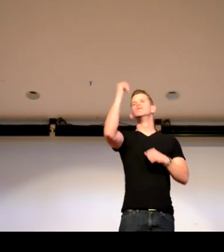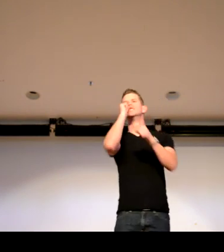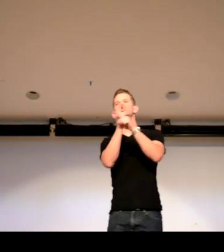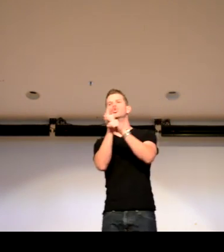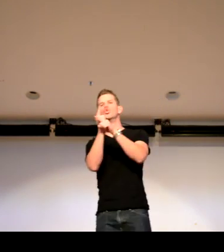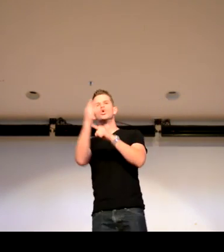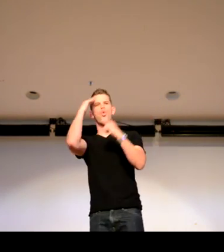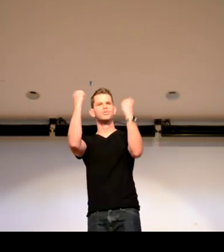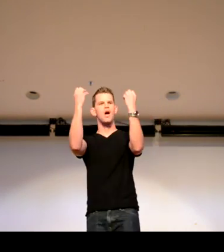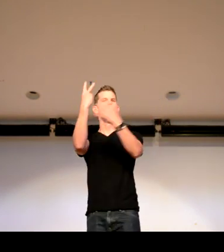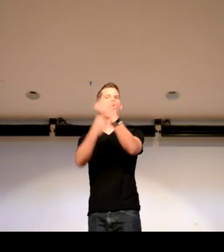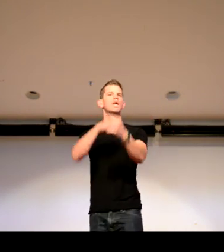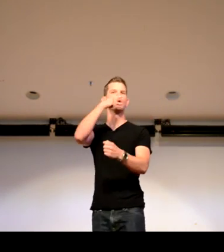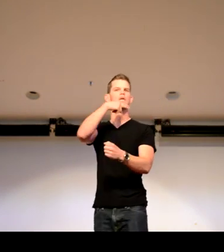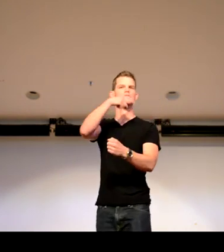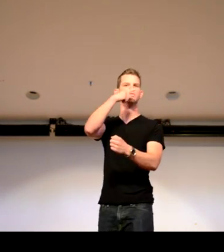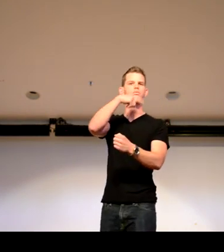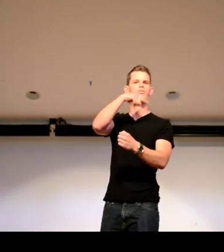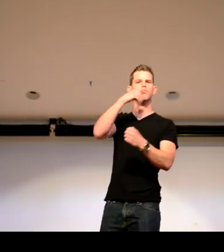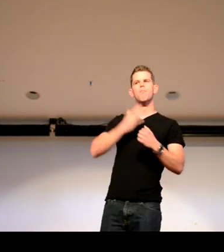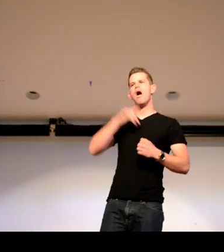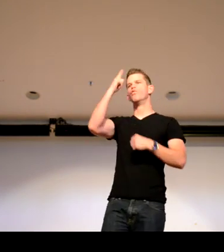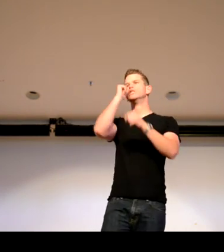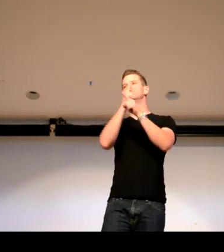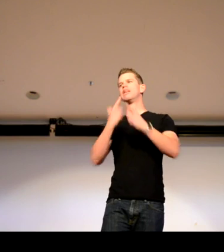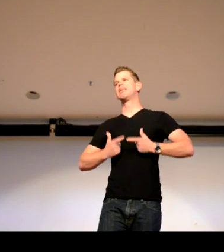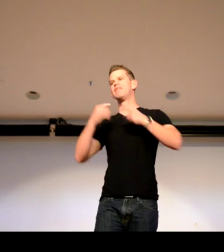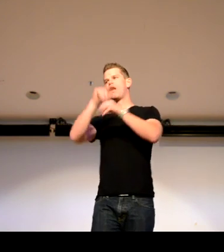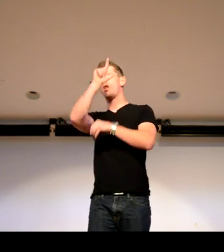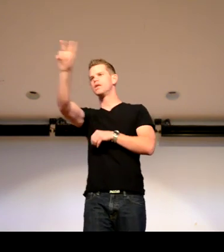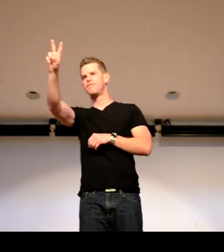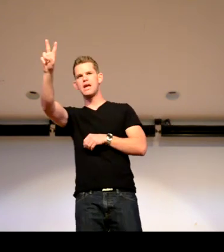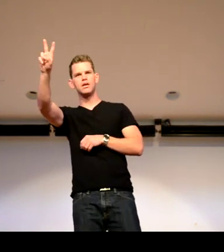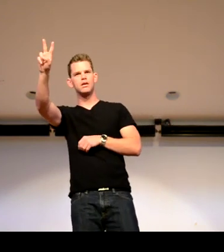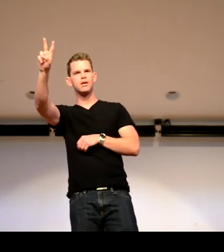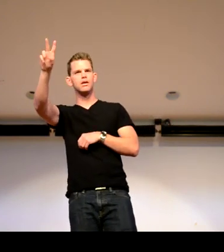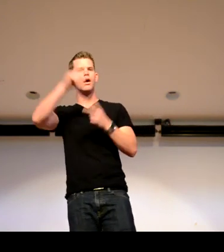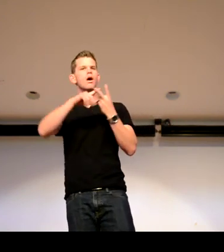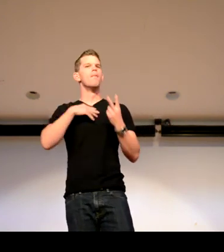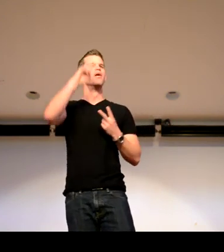I have two sisters. And both of them, no sign. Although, neither of them are deaf. They both live in Las Vegas.